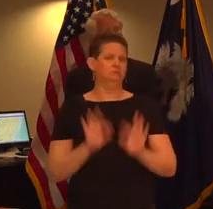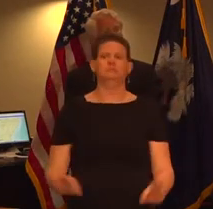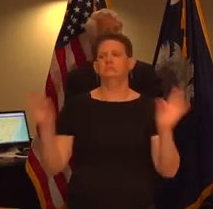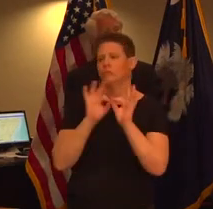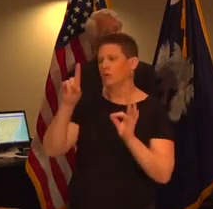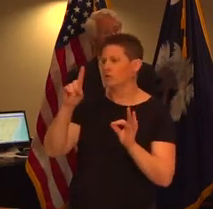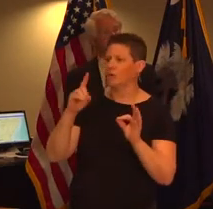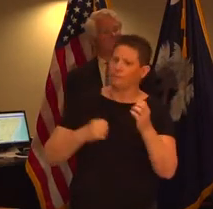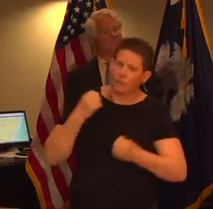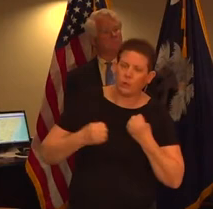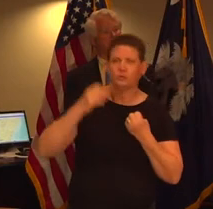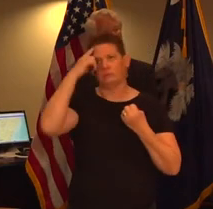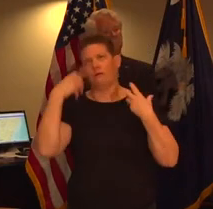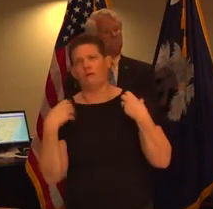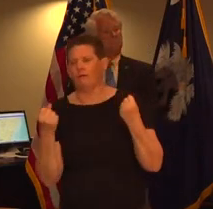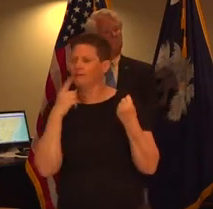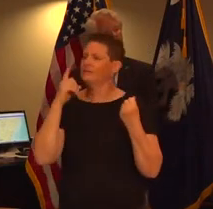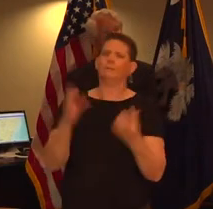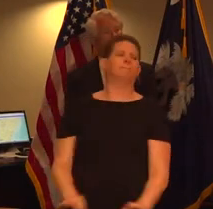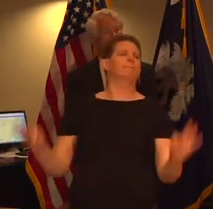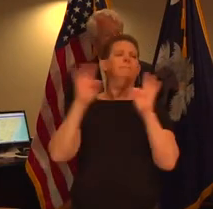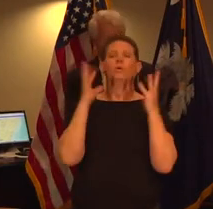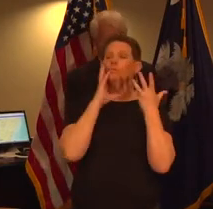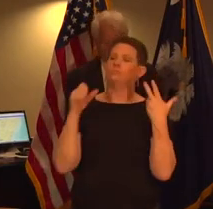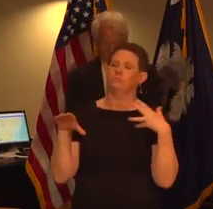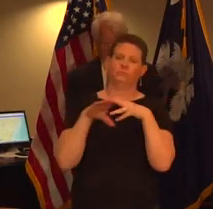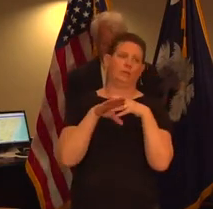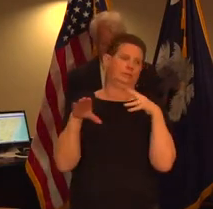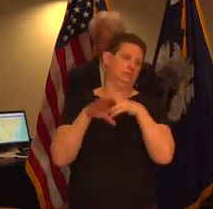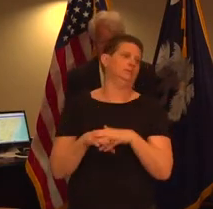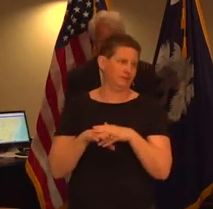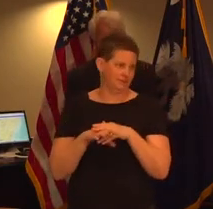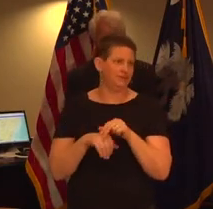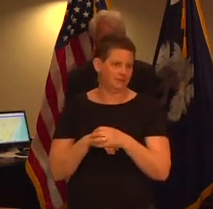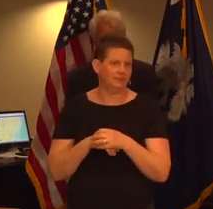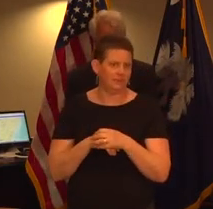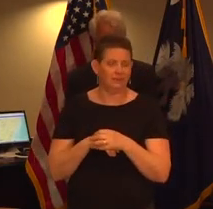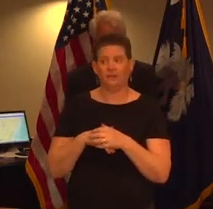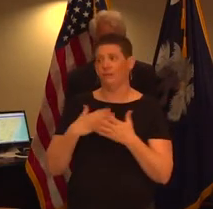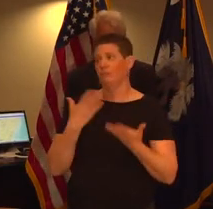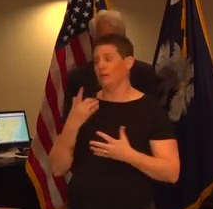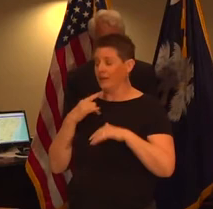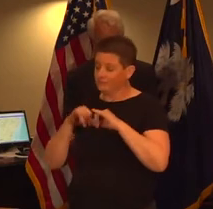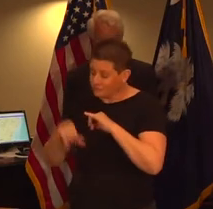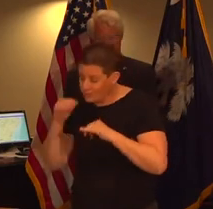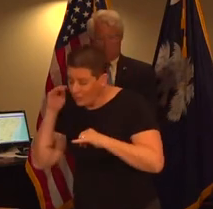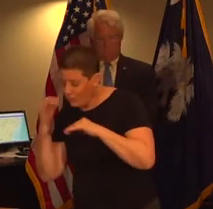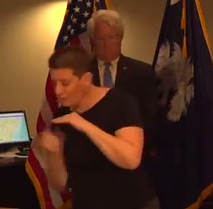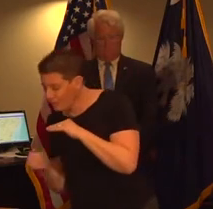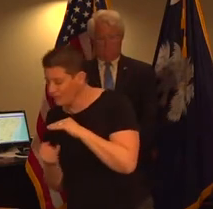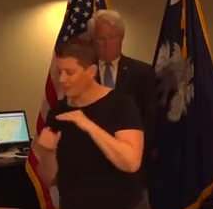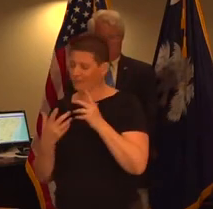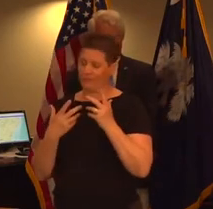it's important to take breaks while many are in isolation and we are practicing social distancing but particularly take